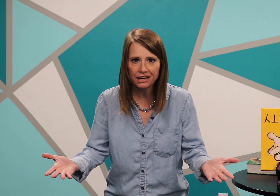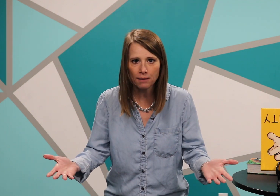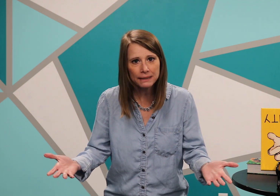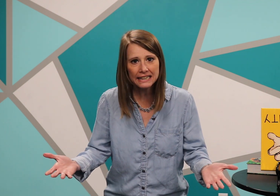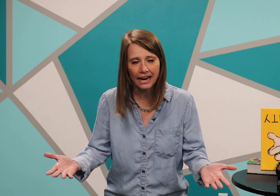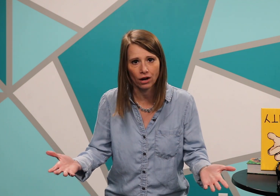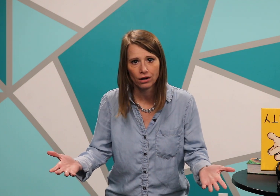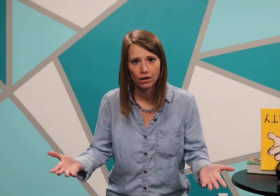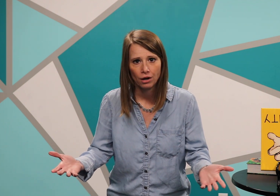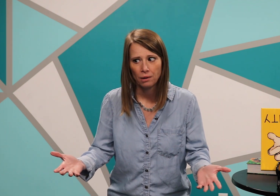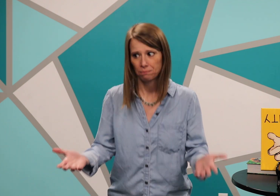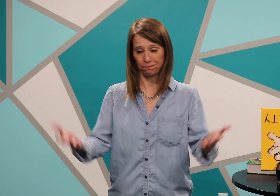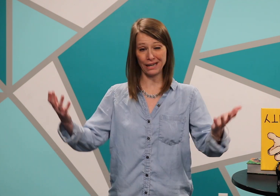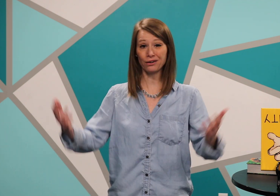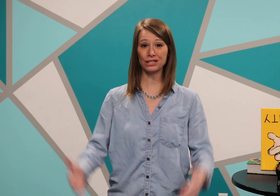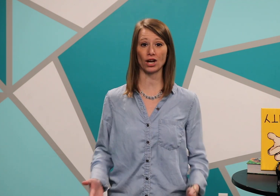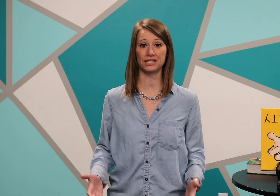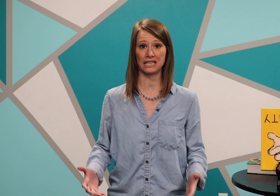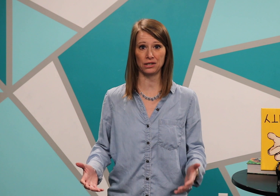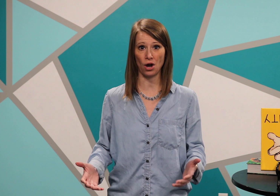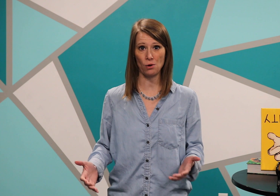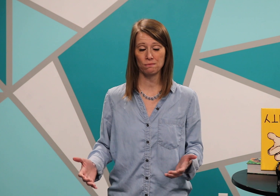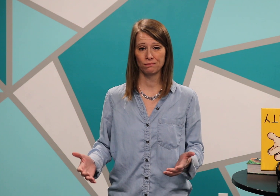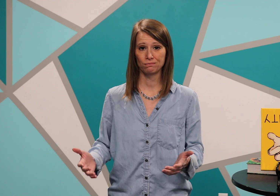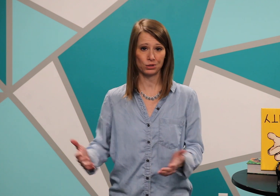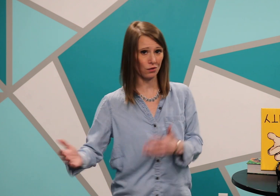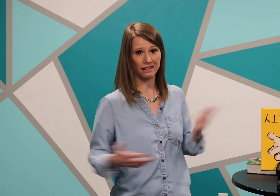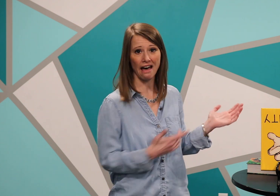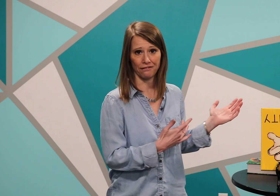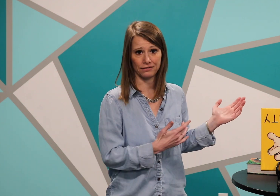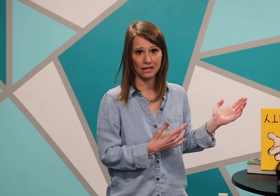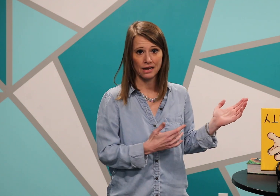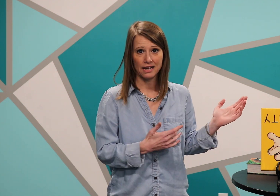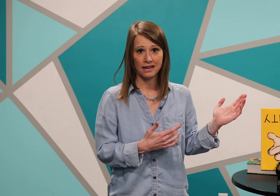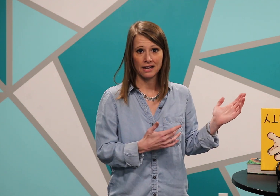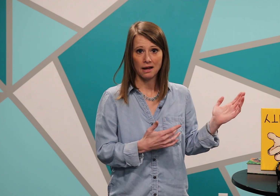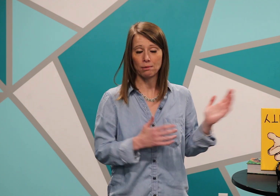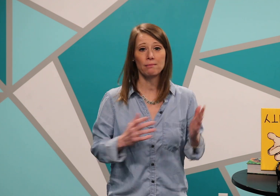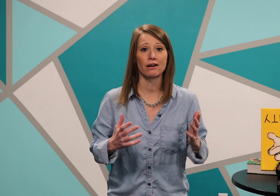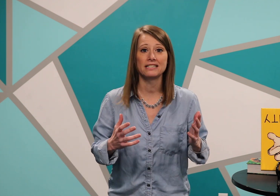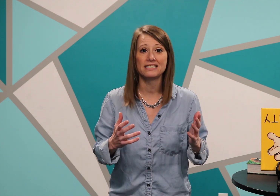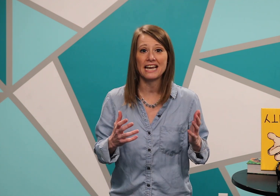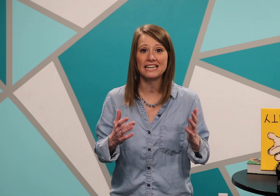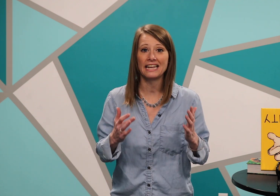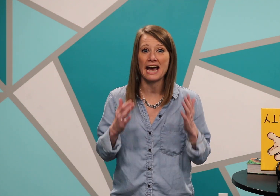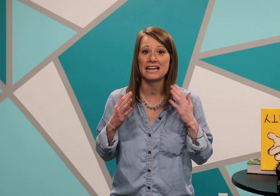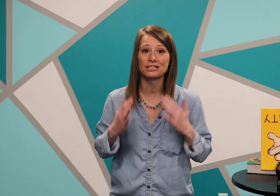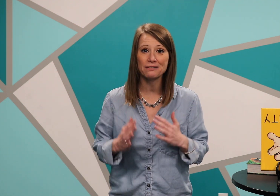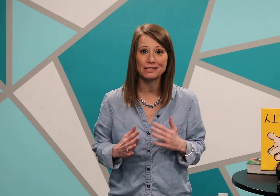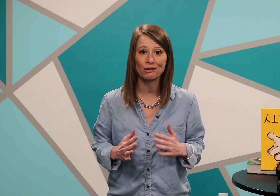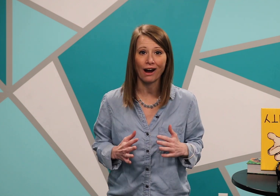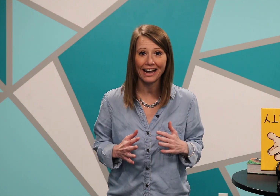not be there? Peter and John didn't know, so they left. But Mary stayed and as she was crying,